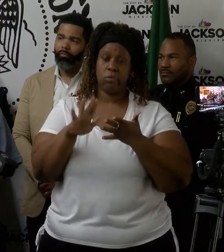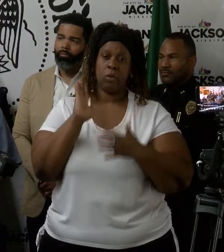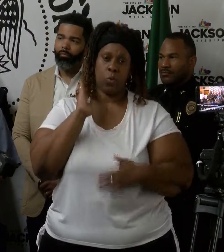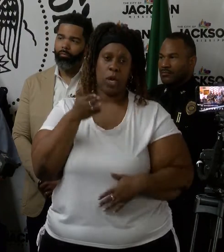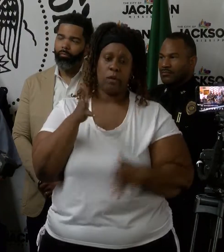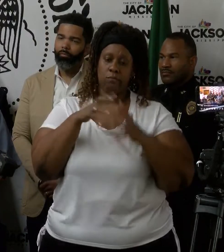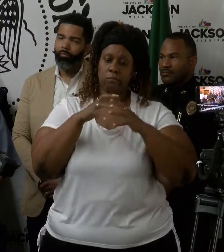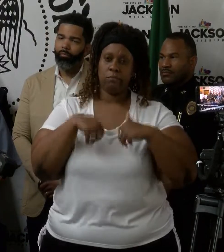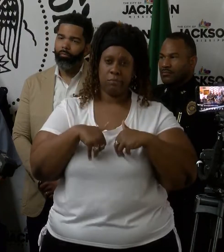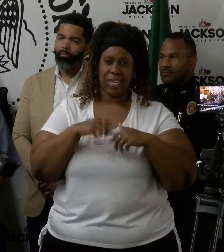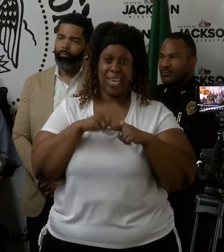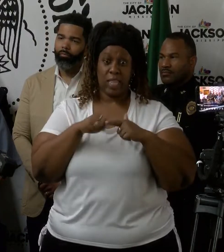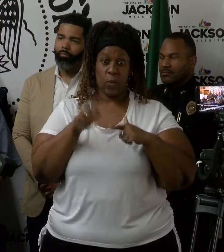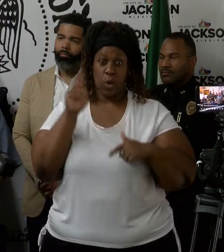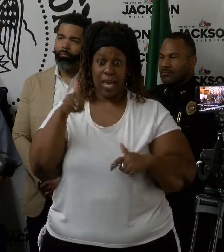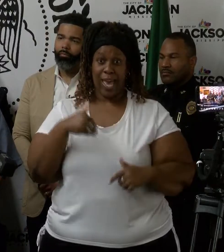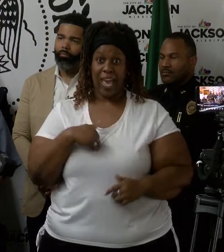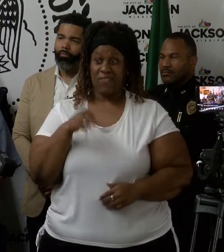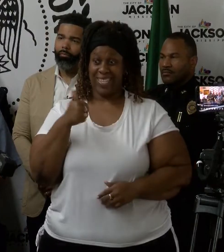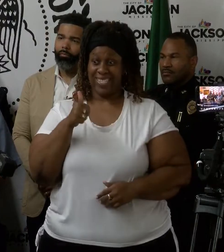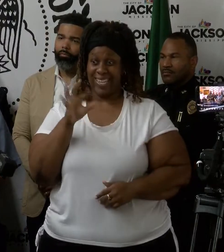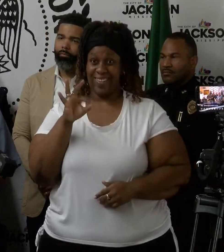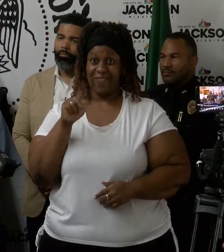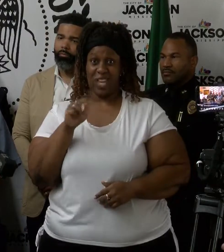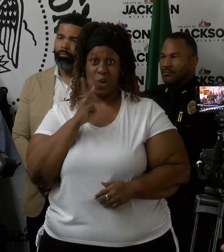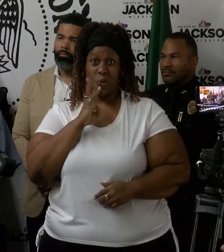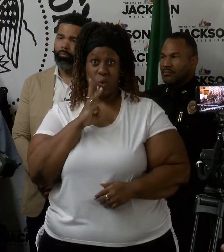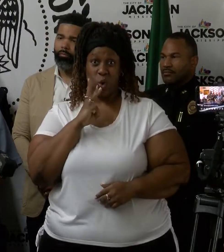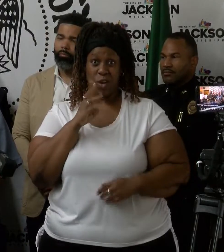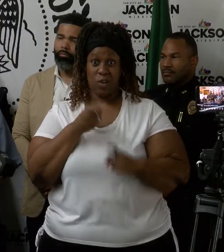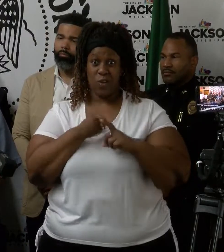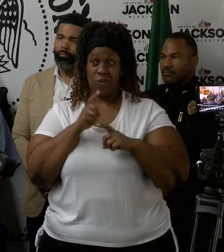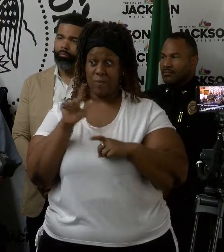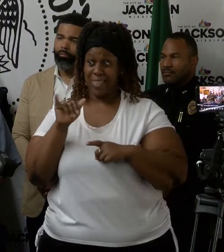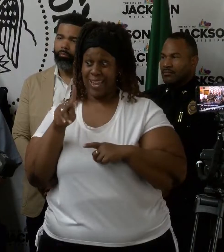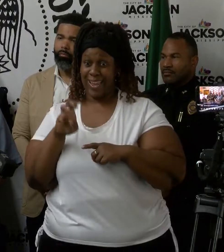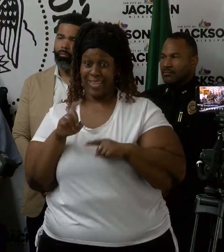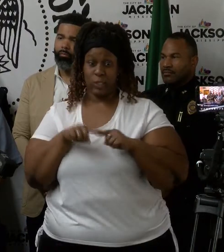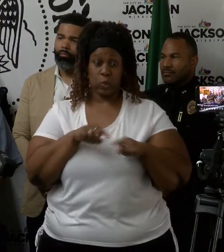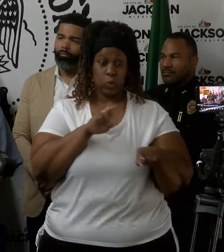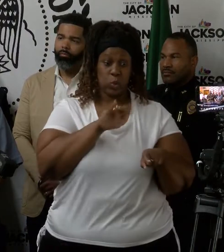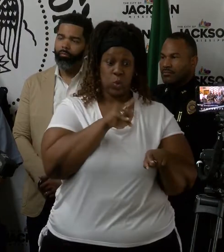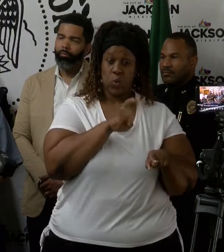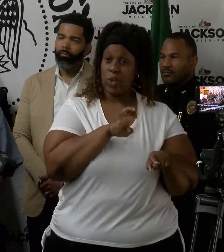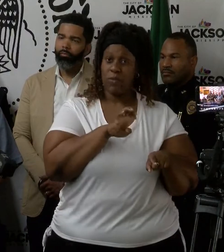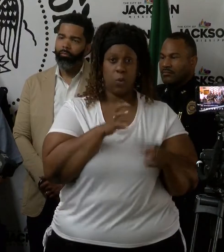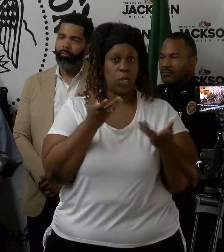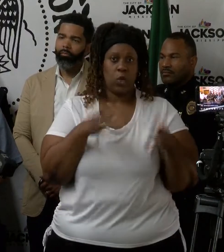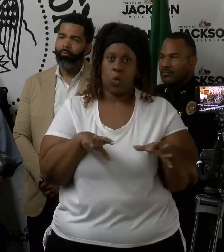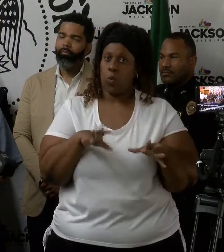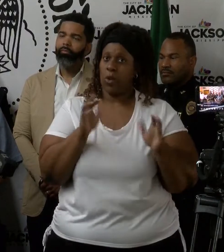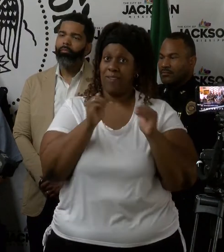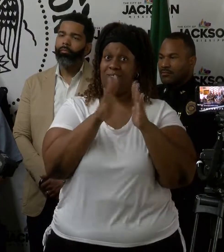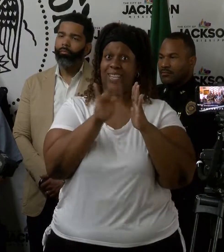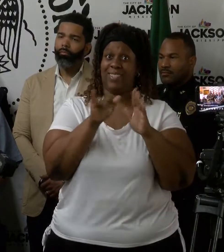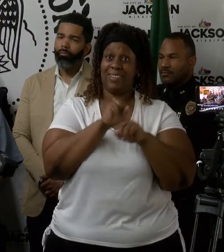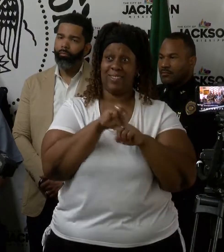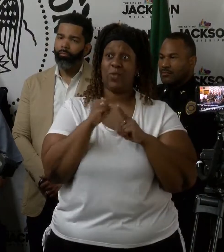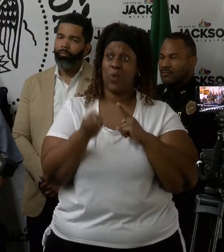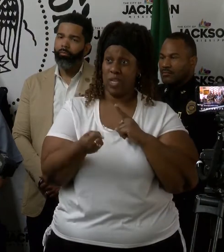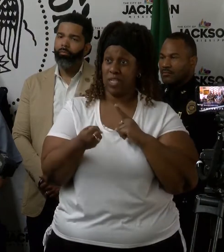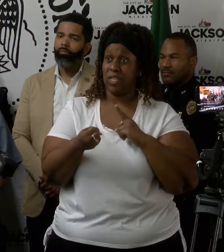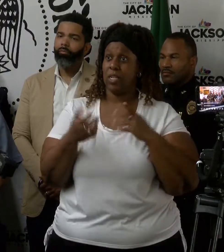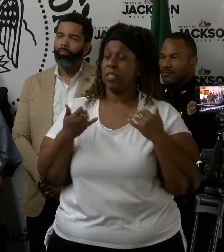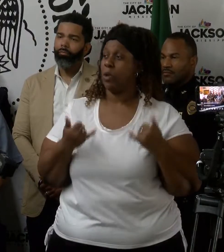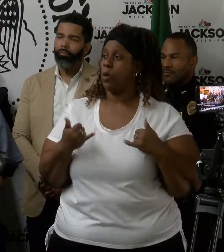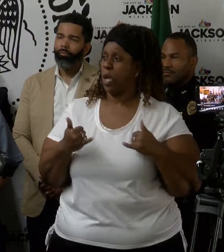10 feet of water from the lake downriver. And that's an uncontrolled situation that we don't want to have to face. So